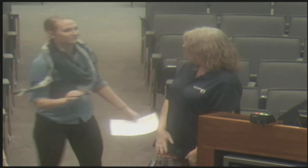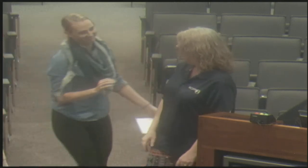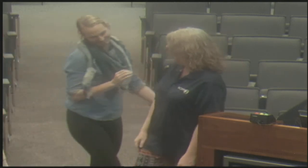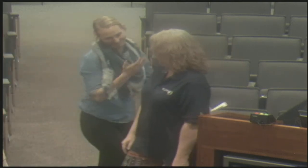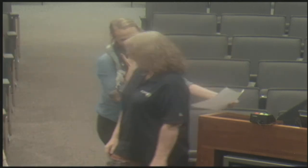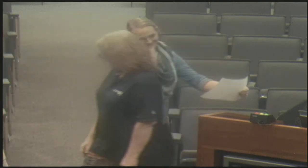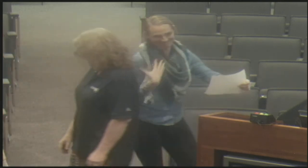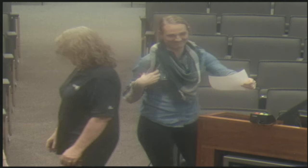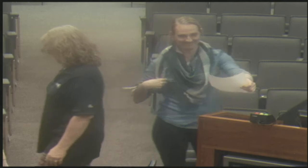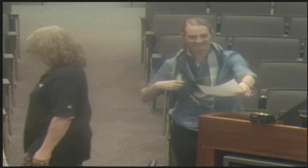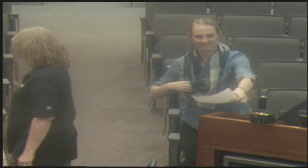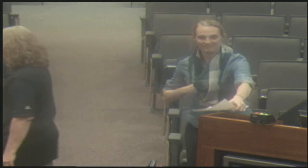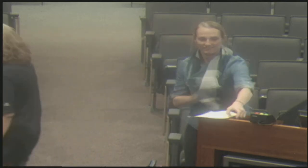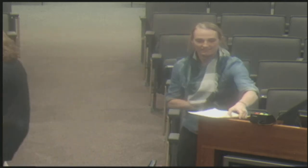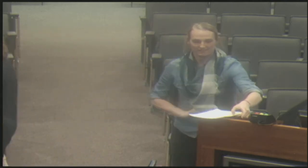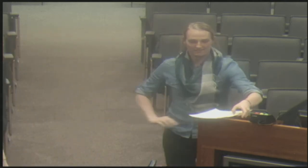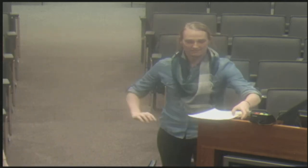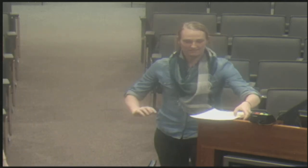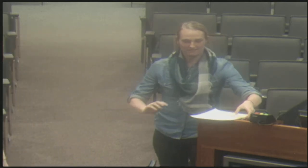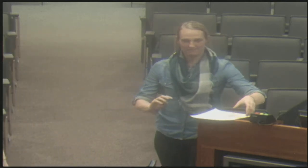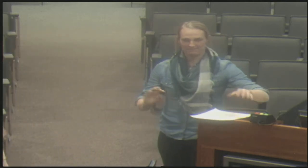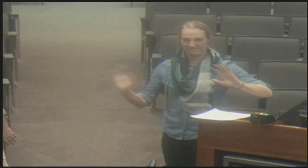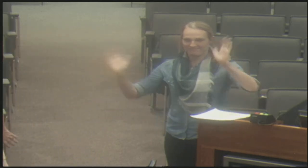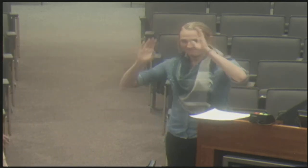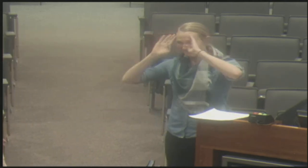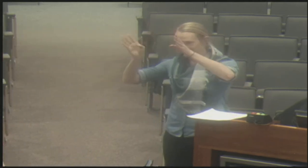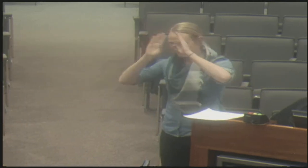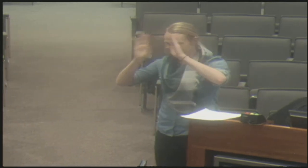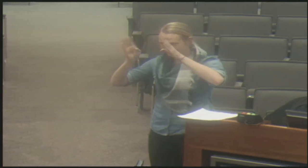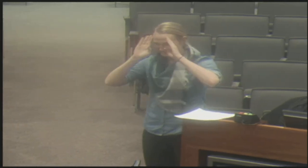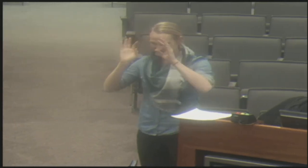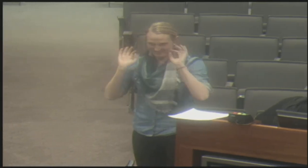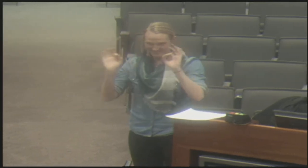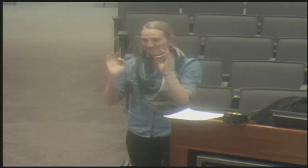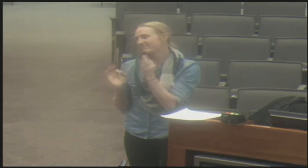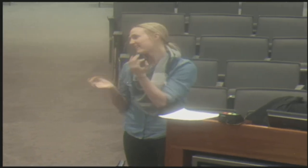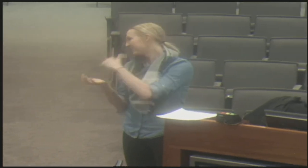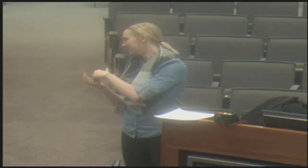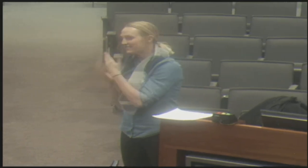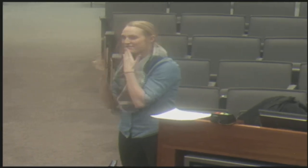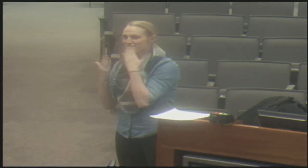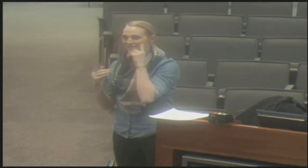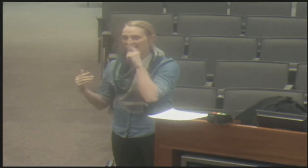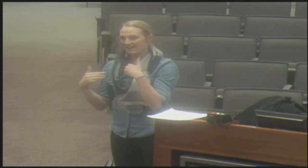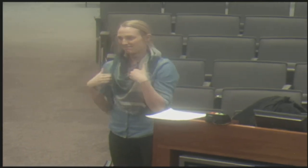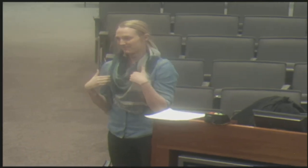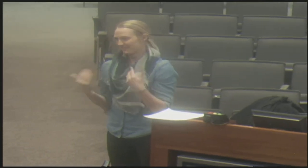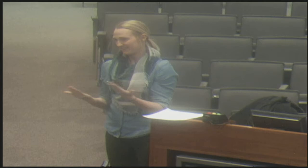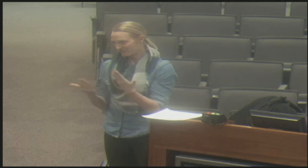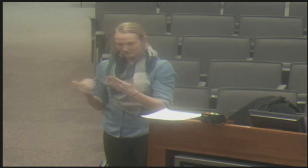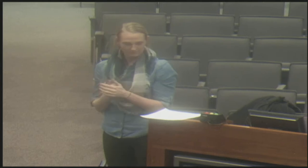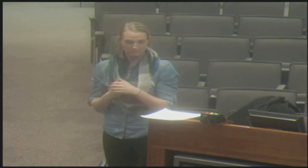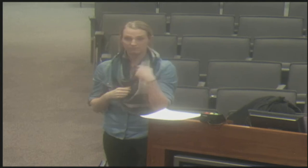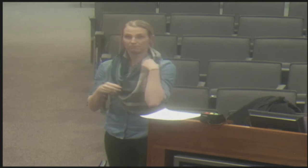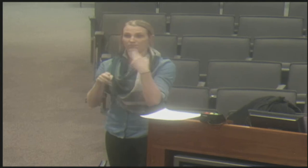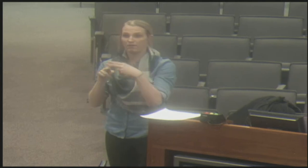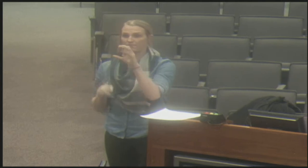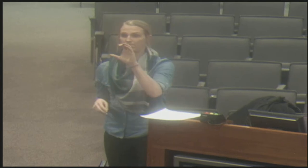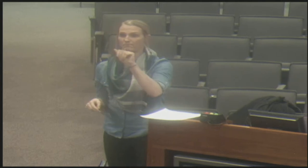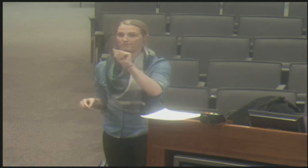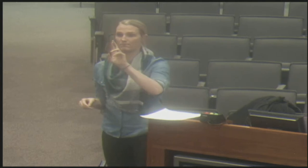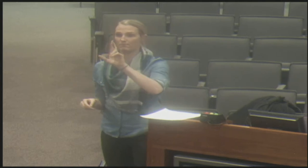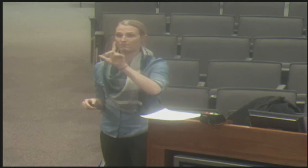So Carly Wires. I'll let her take over now. Hello, commissioners. Thank you. Thank you for having me here today.